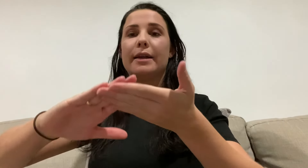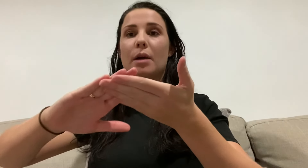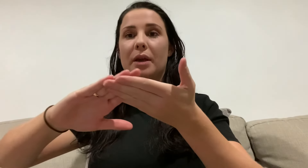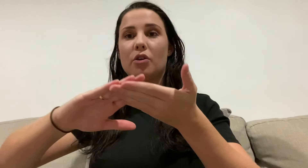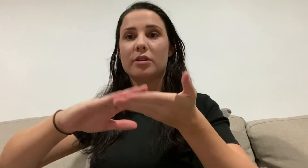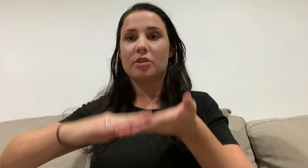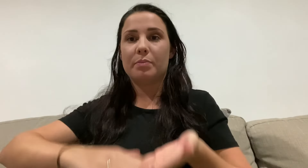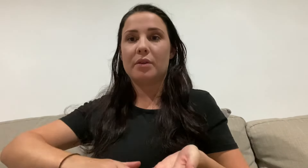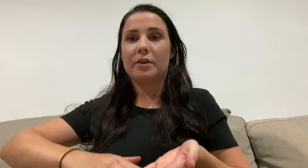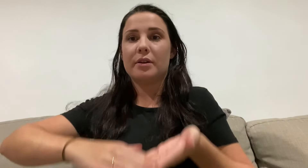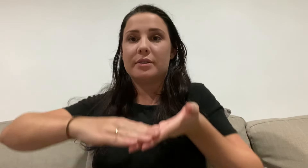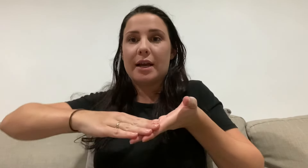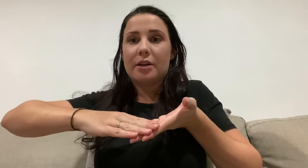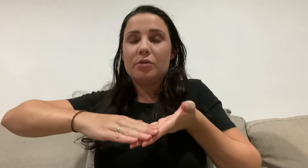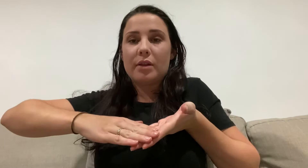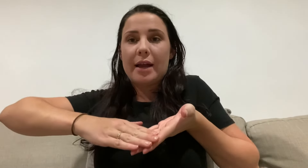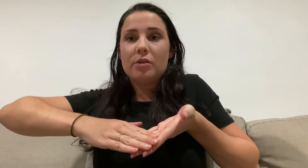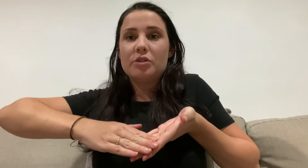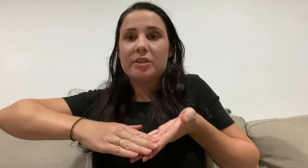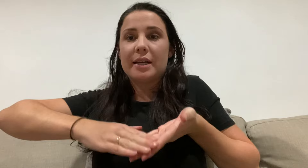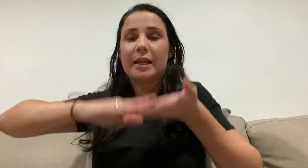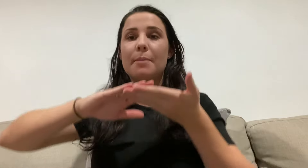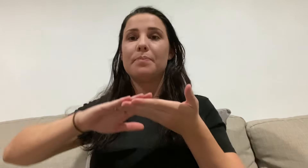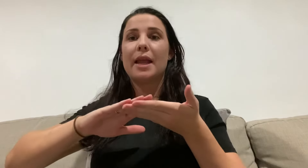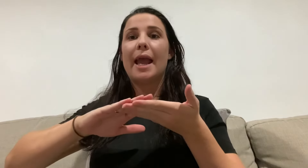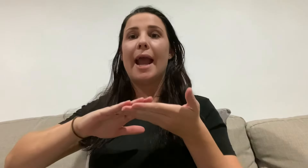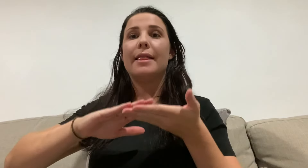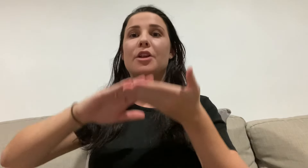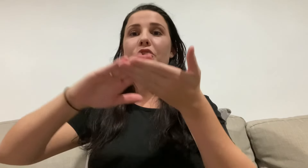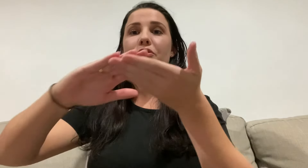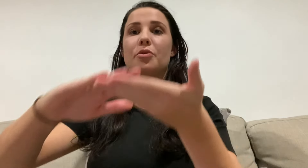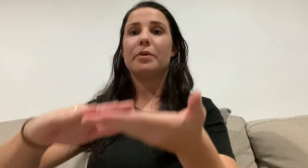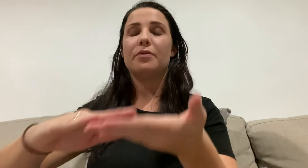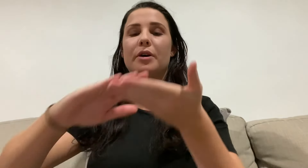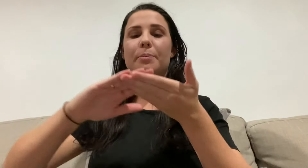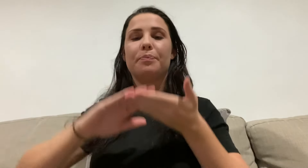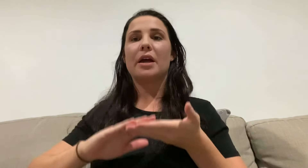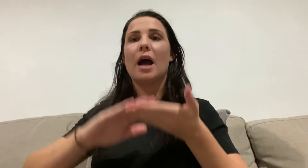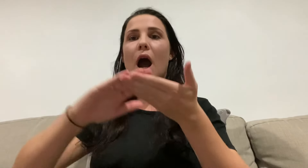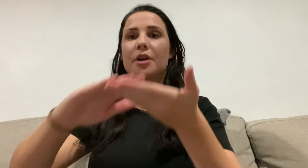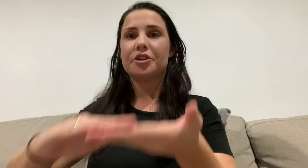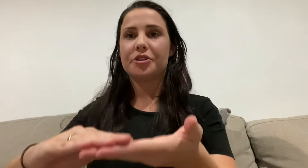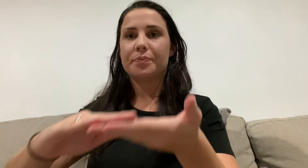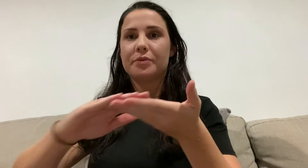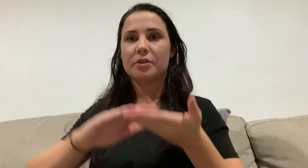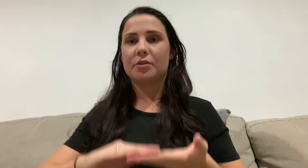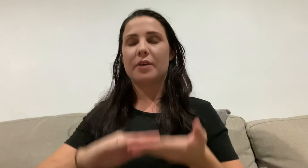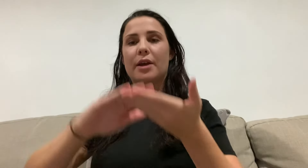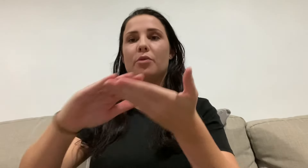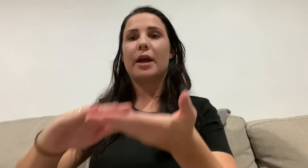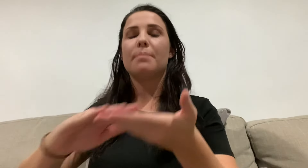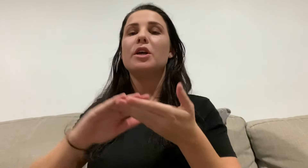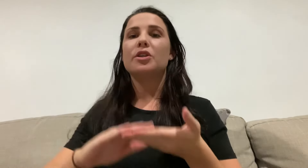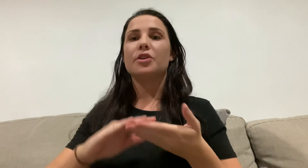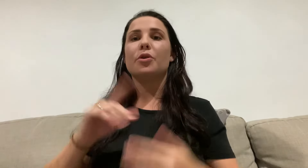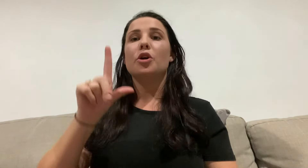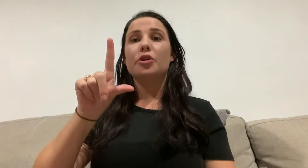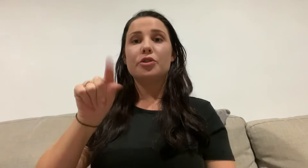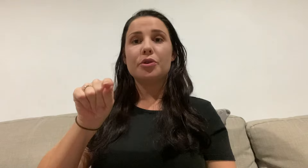coming across on a bit of a diagonal angle, just like that. And then you do a bit of a, an arch sort of angle there. So do